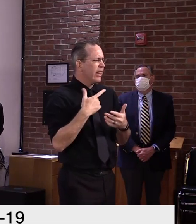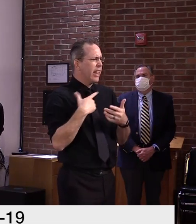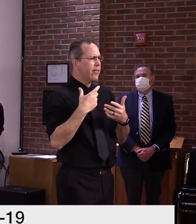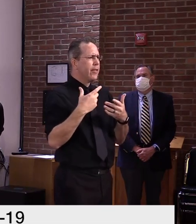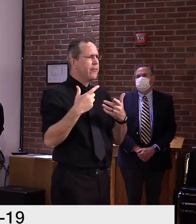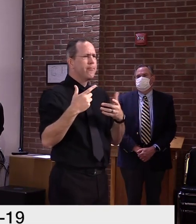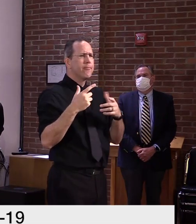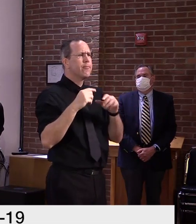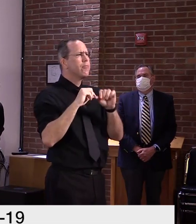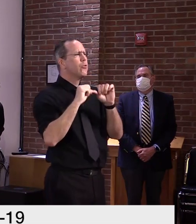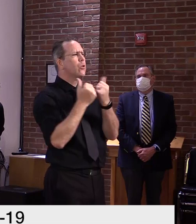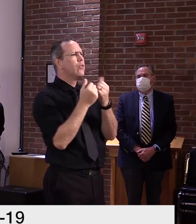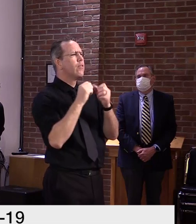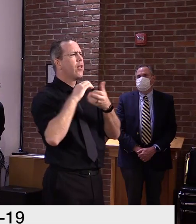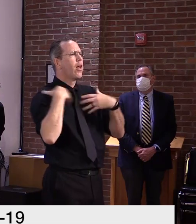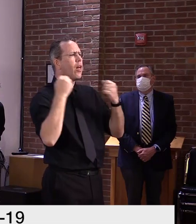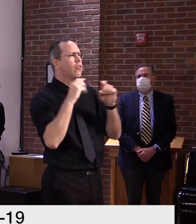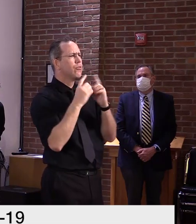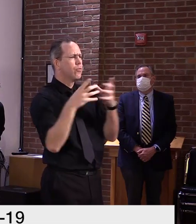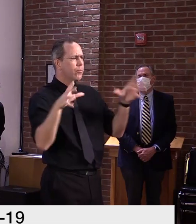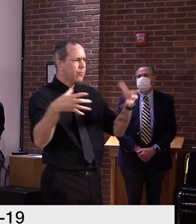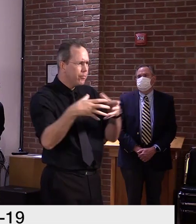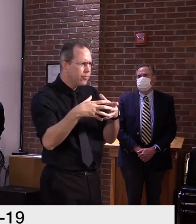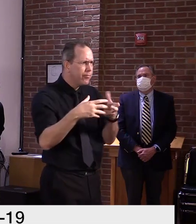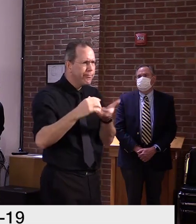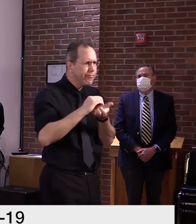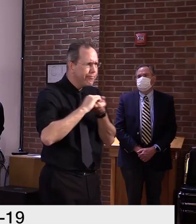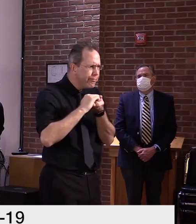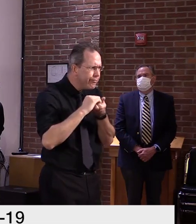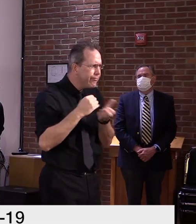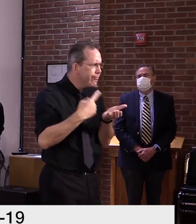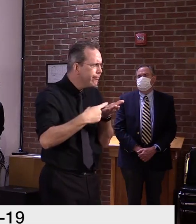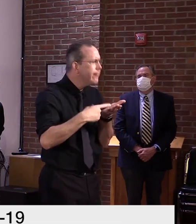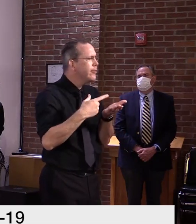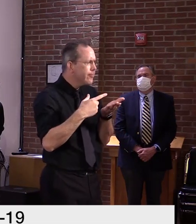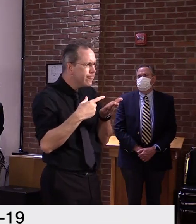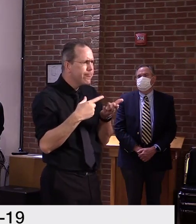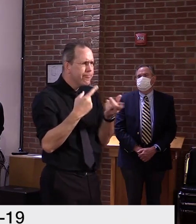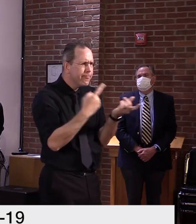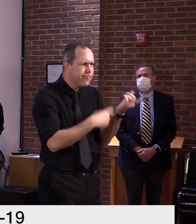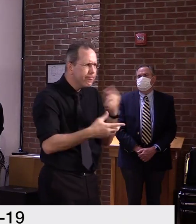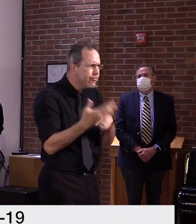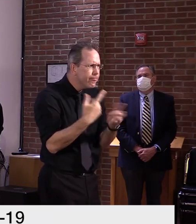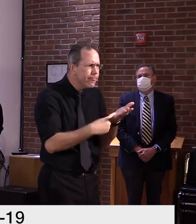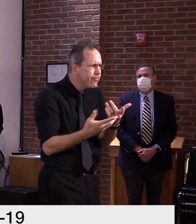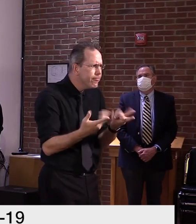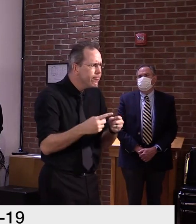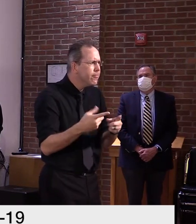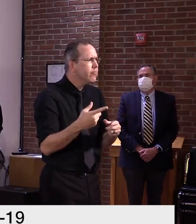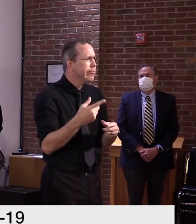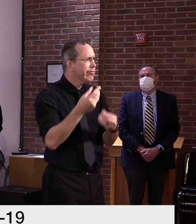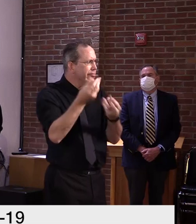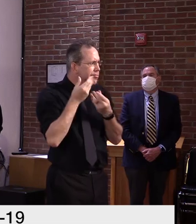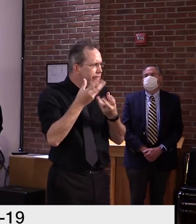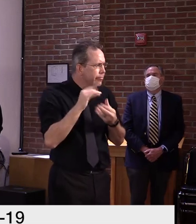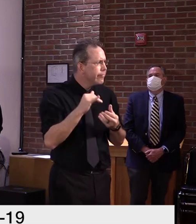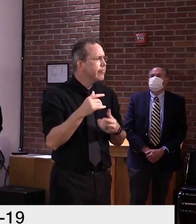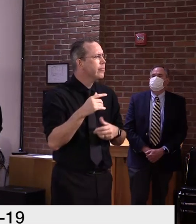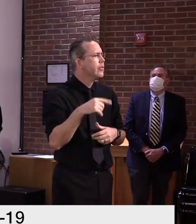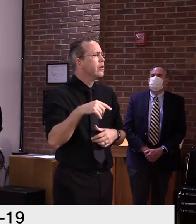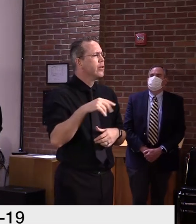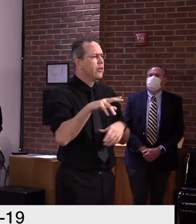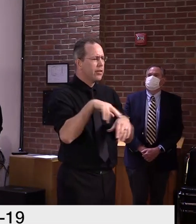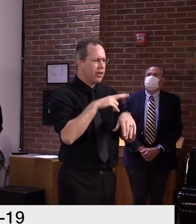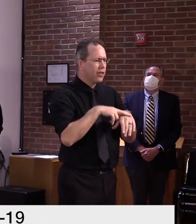who conveyed to me the knowledge that the hospital association nationwide actually is not